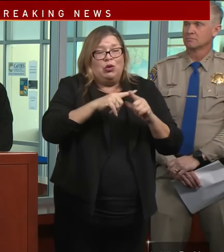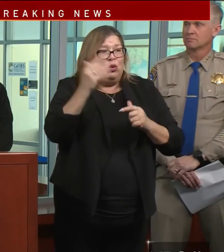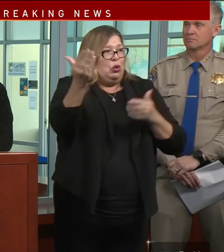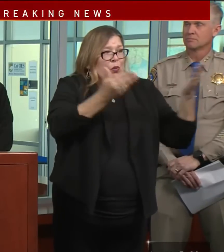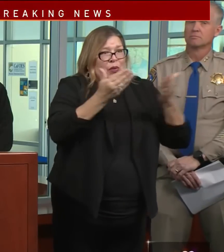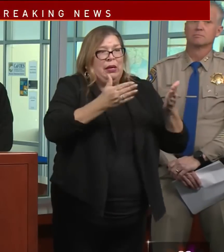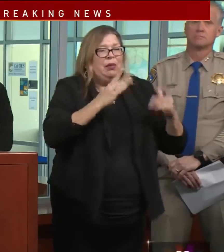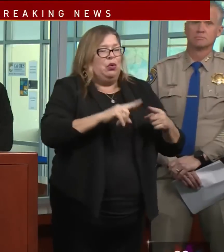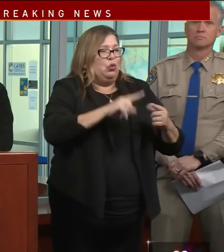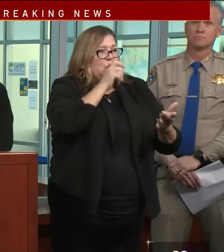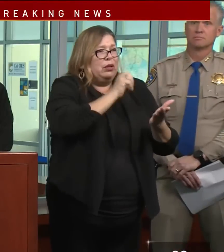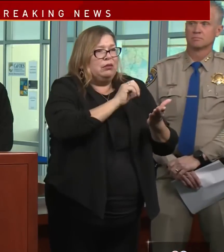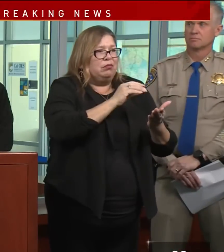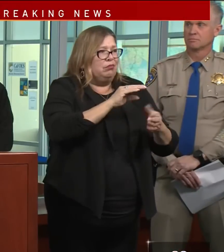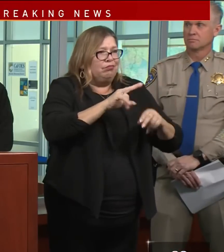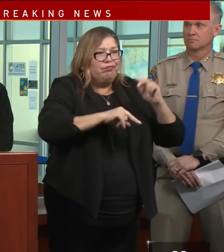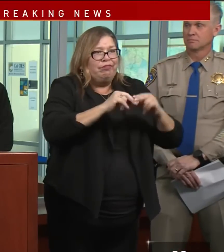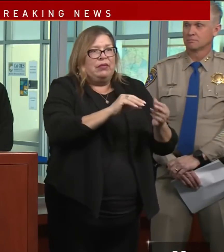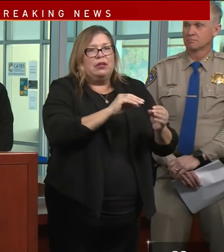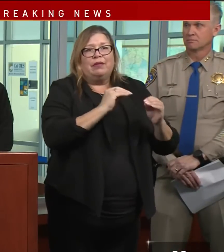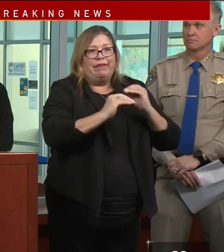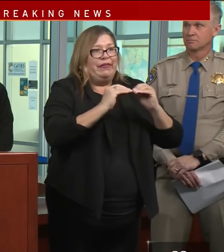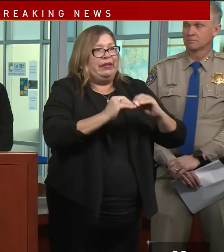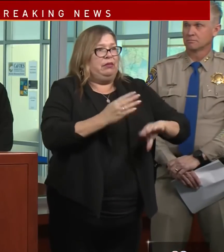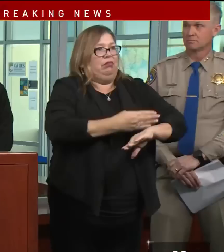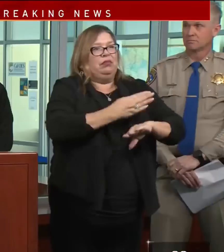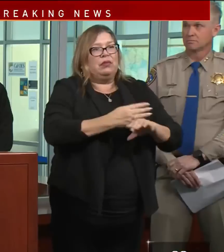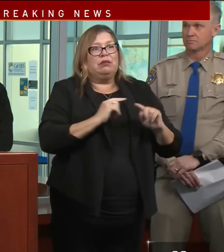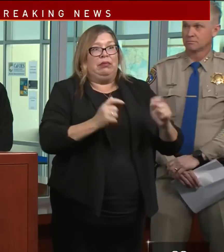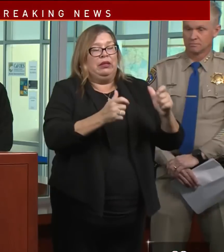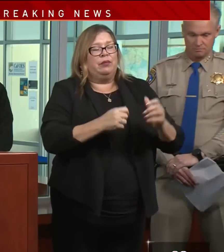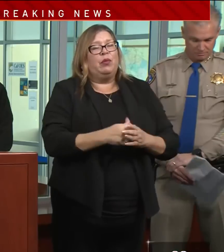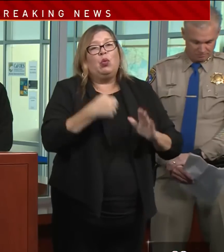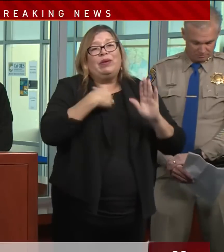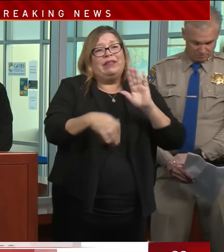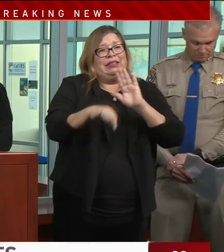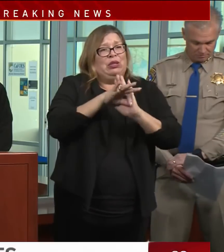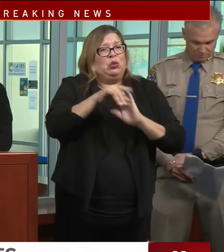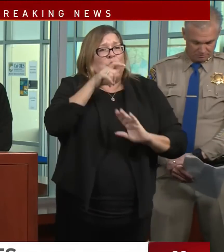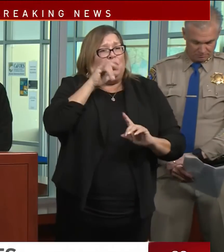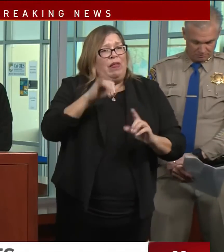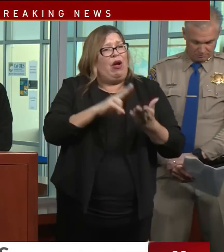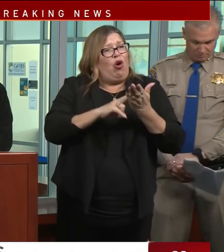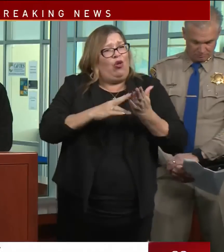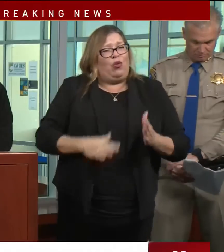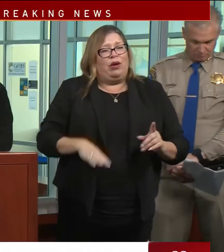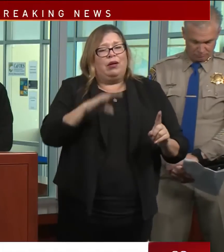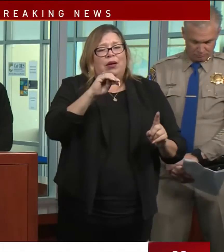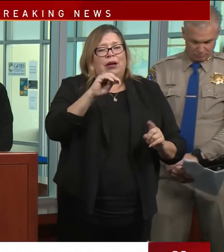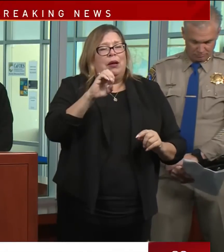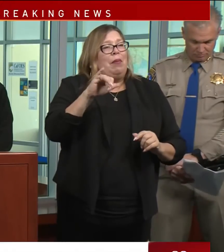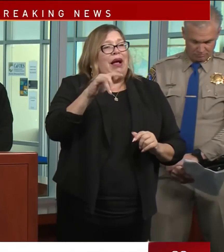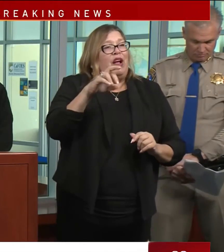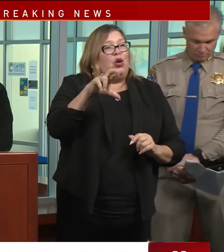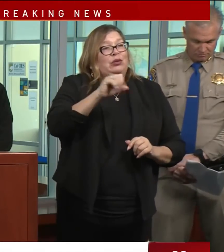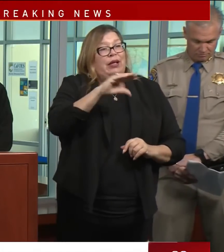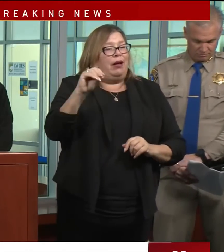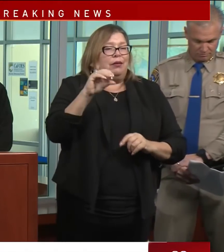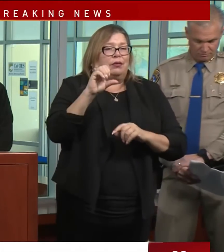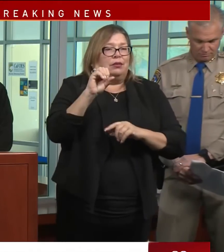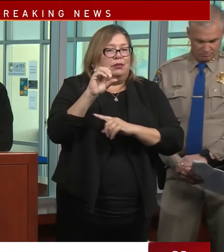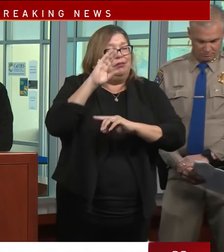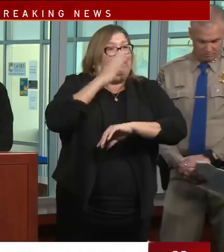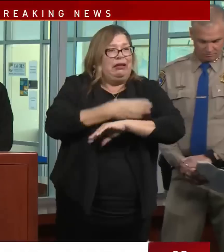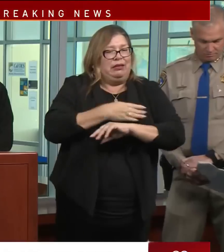as possible. We have selected Myers and Sons to be that contractor. They are currently mobilizing their equipment